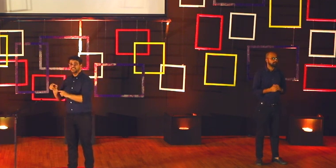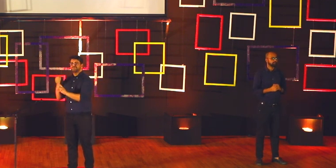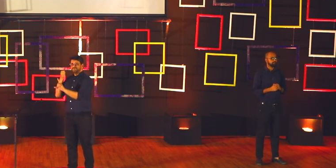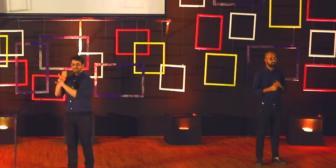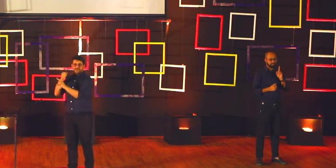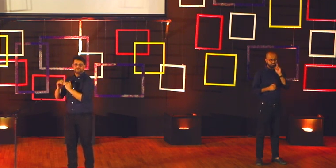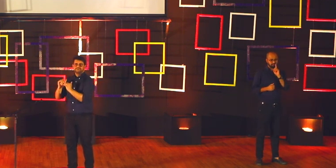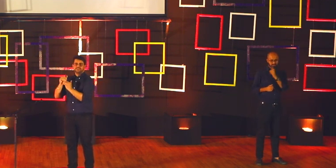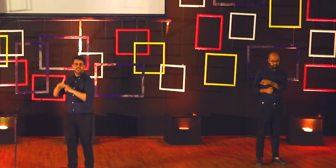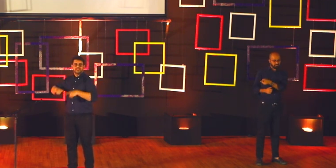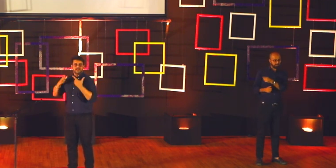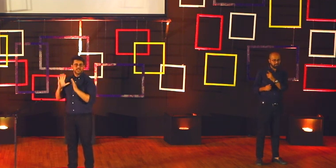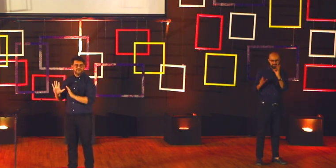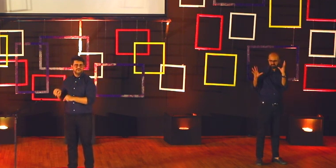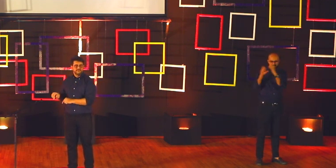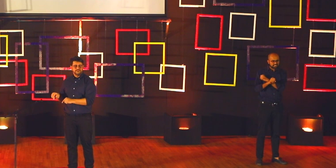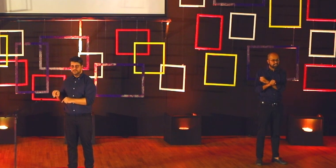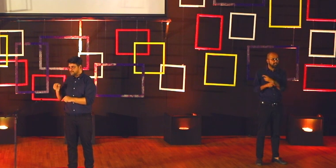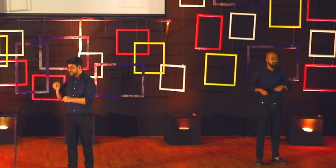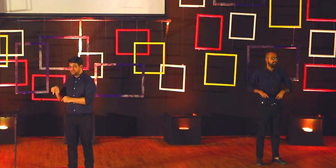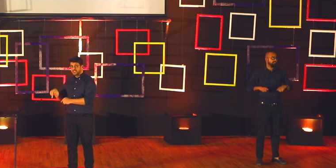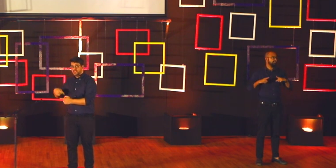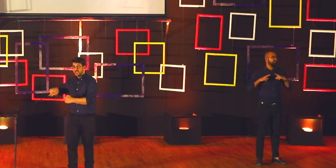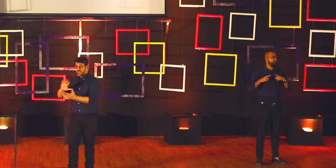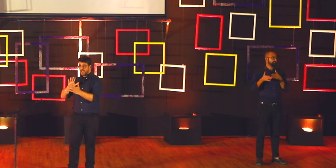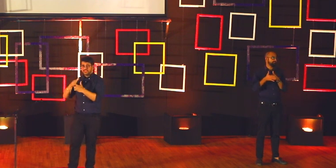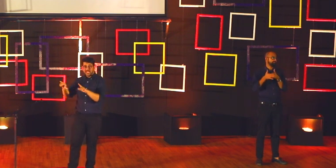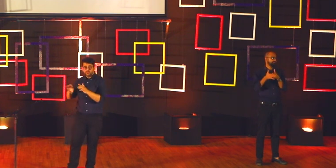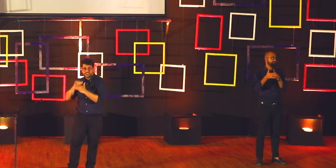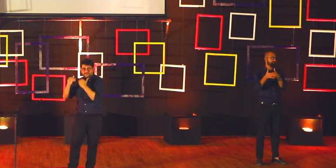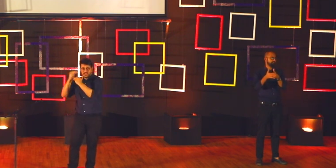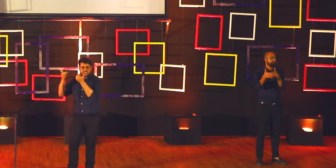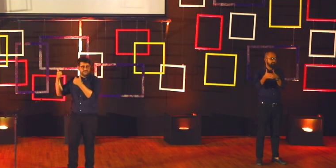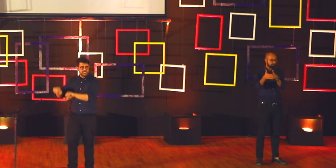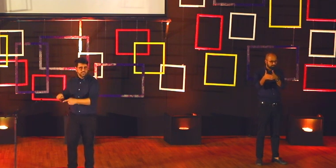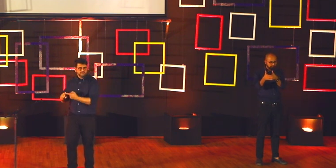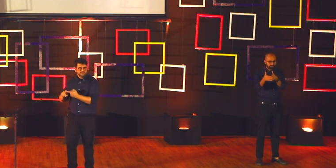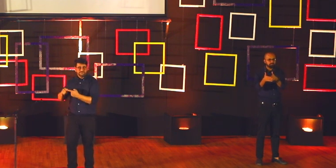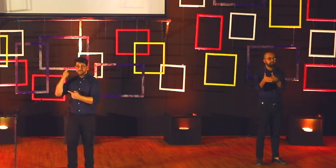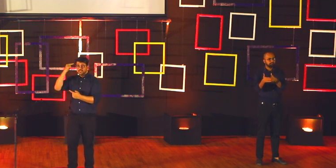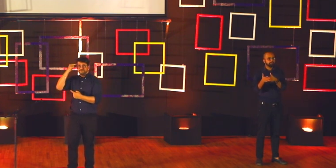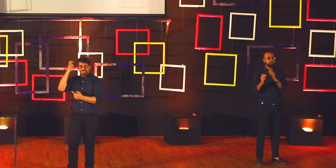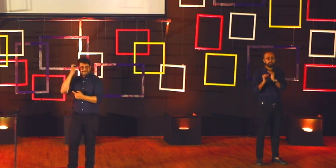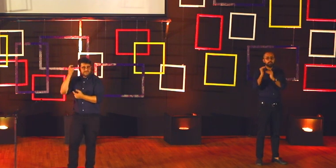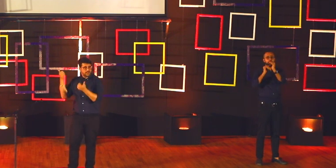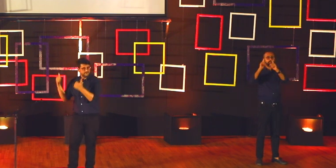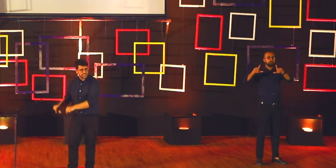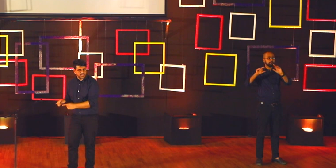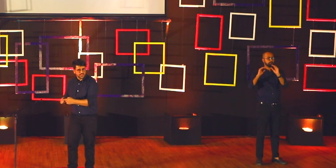This huge, hugely impacts their lifelong learning, their cognitive skills. First of all, language development doesn't happen.